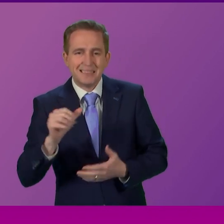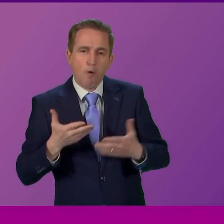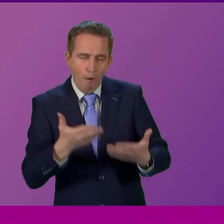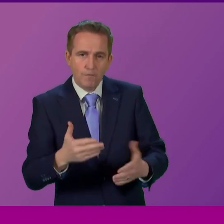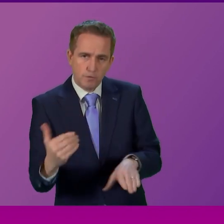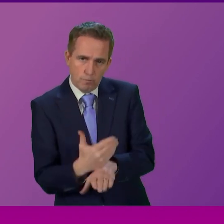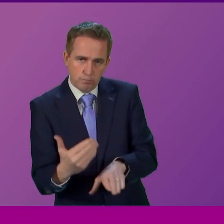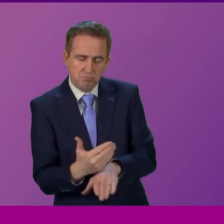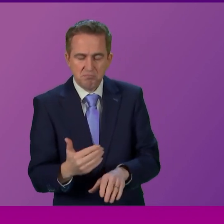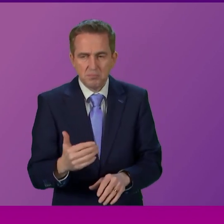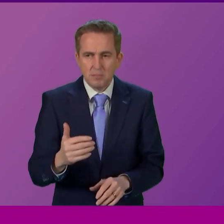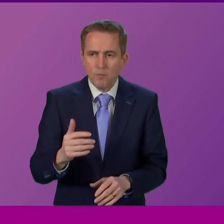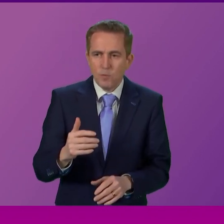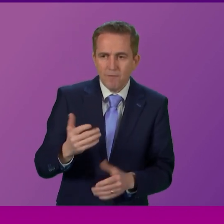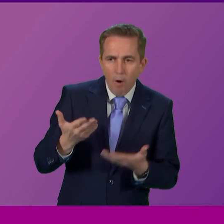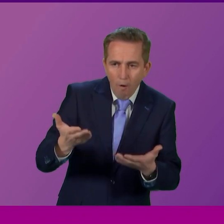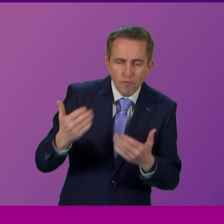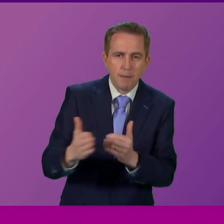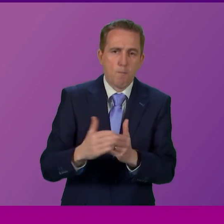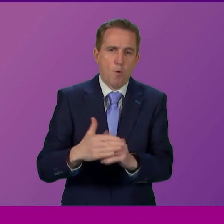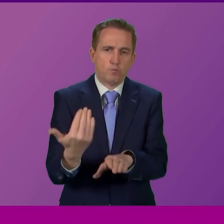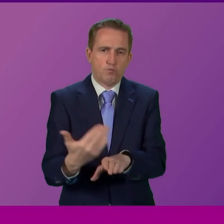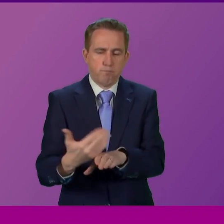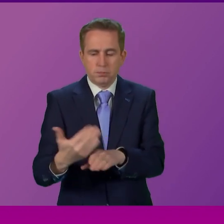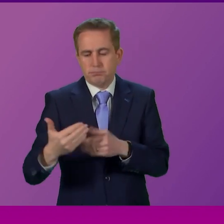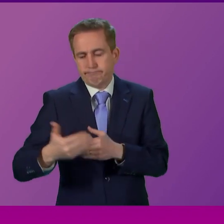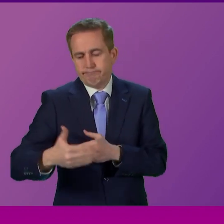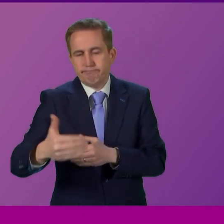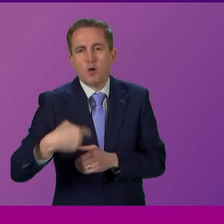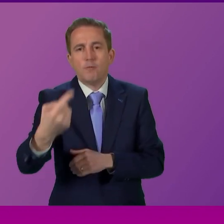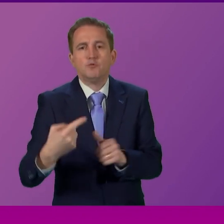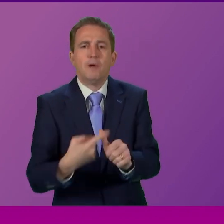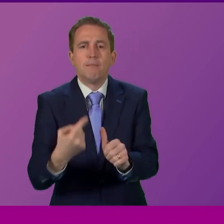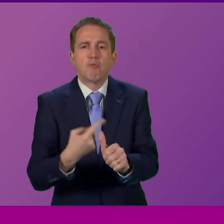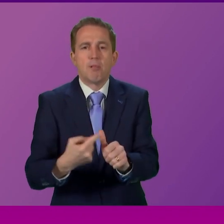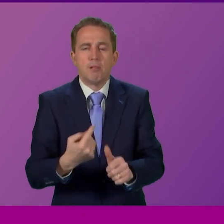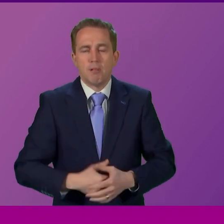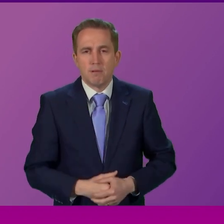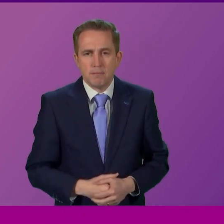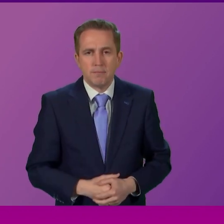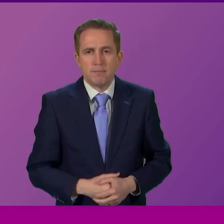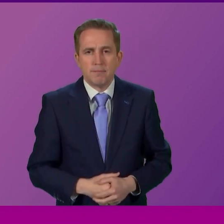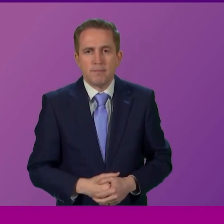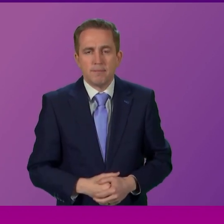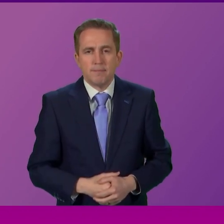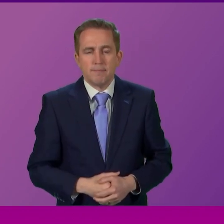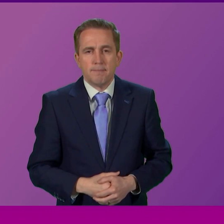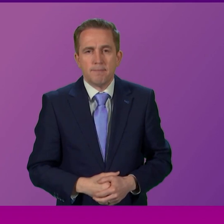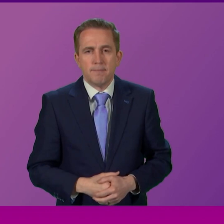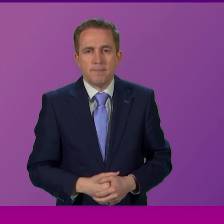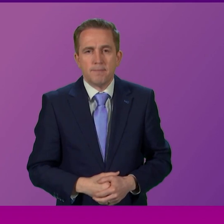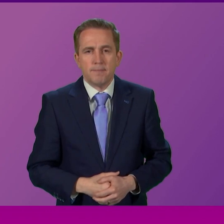expect many more in the pipeline towards April and we're also continuing to ensure